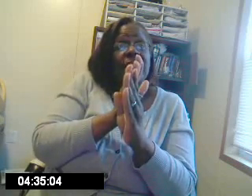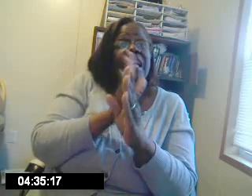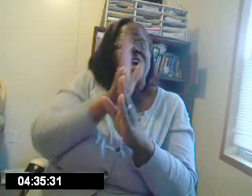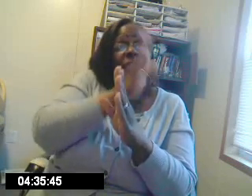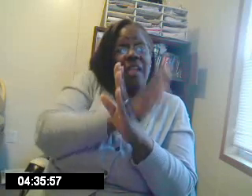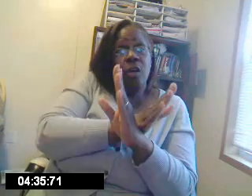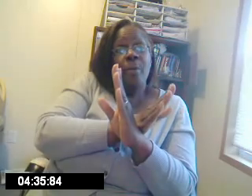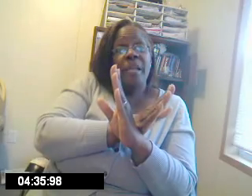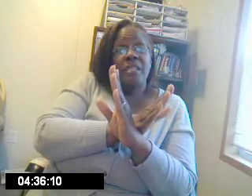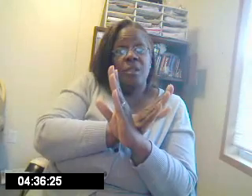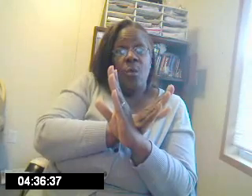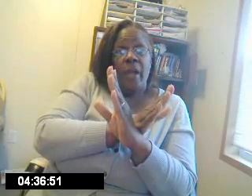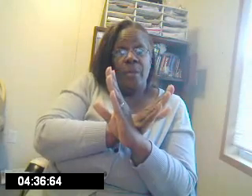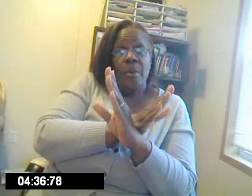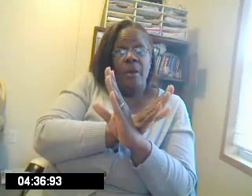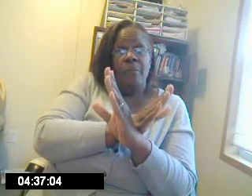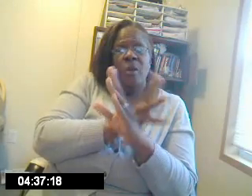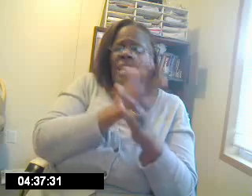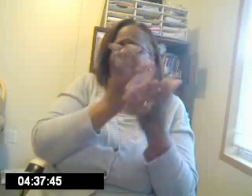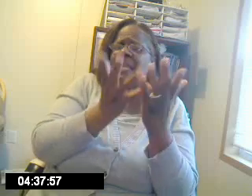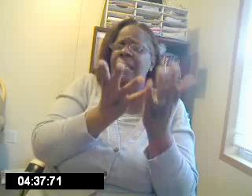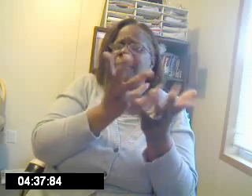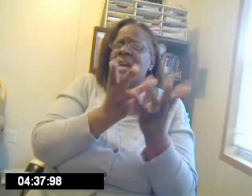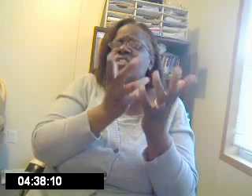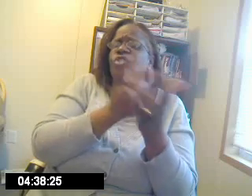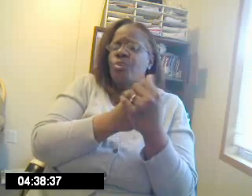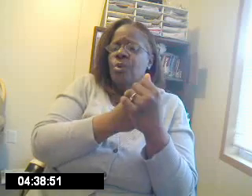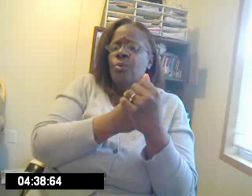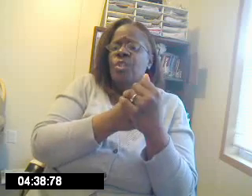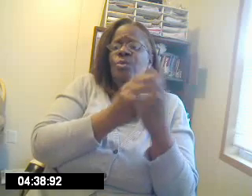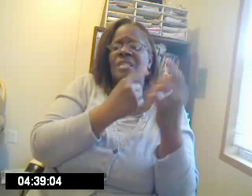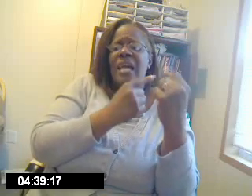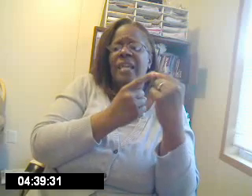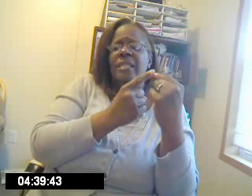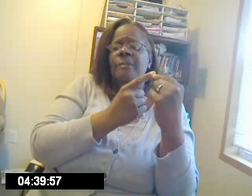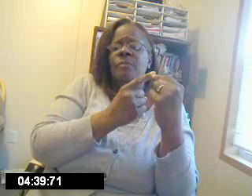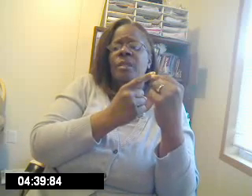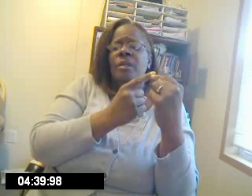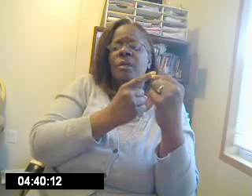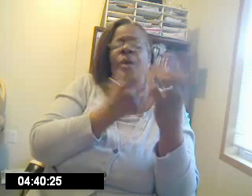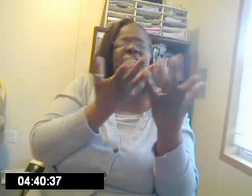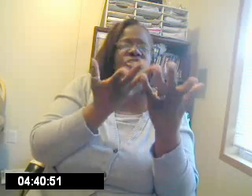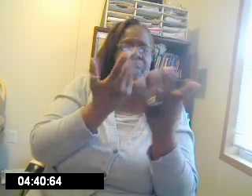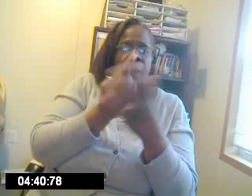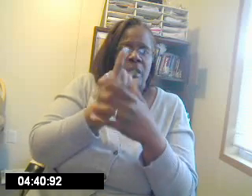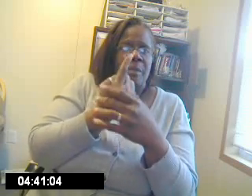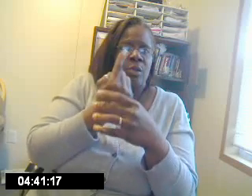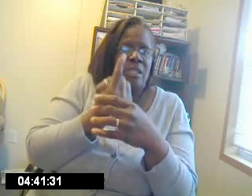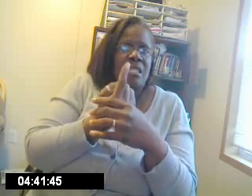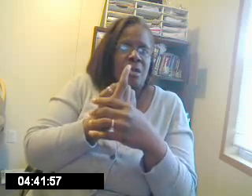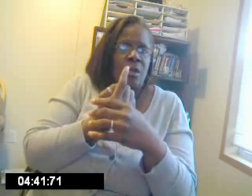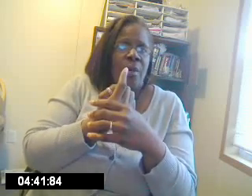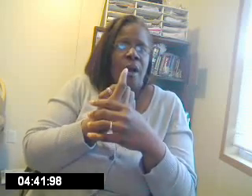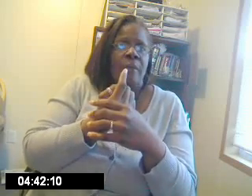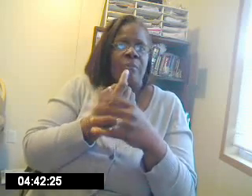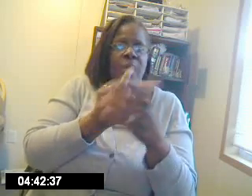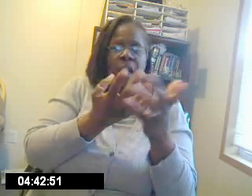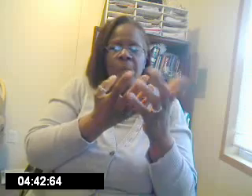And then I'll go back to the choir. Okay. I'm not sure when you sign it. Like you should only be doing the solo part. Um.